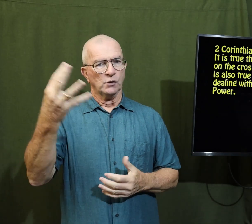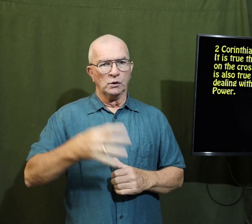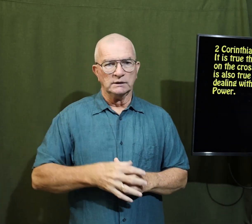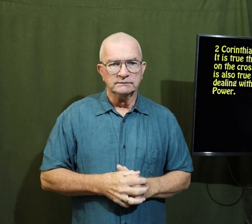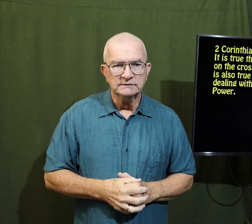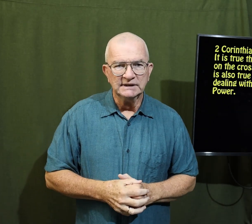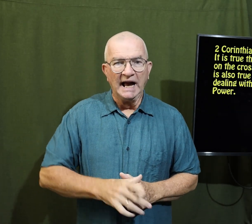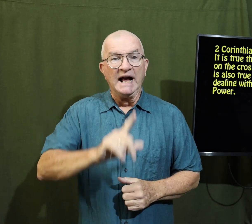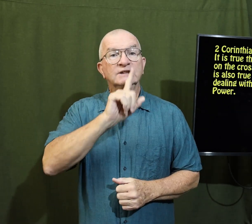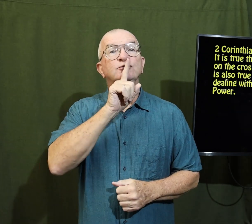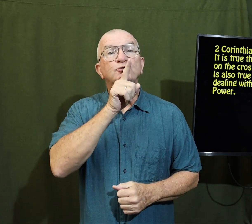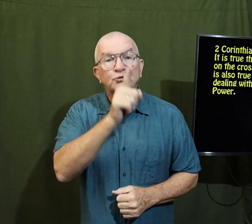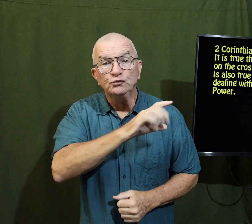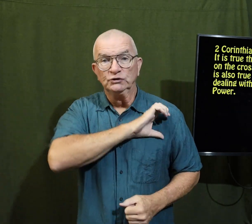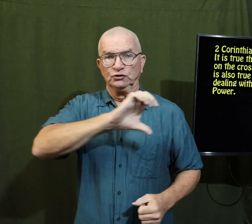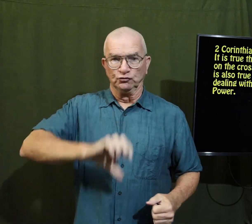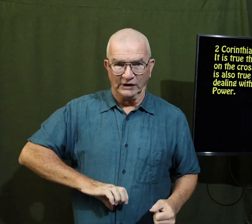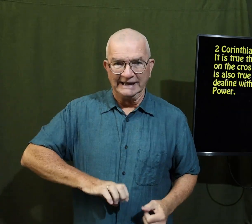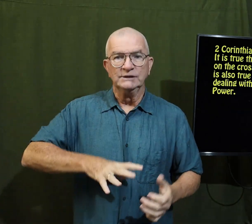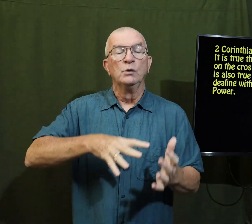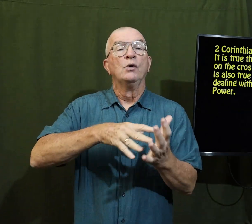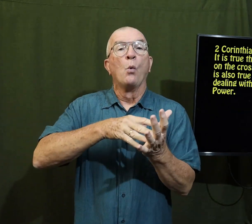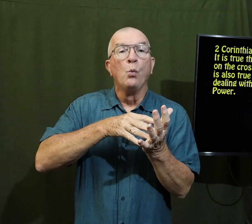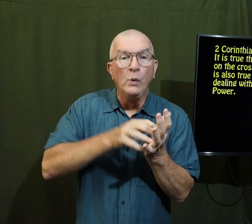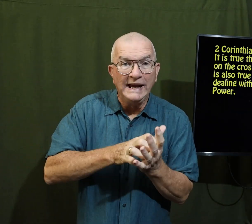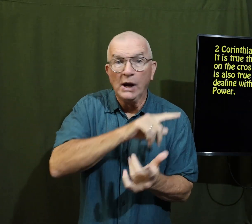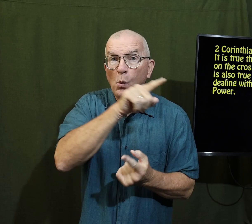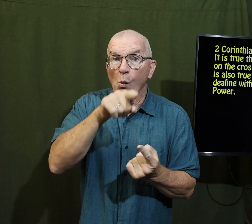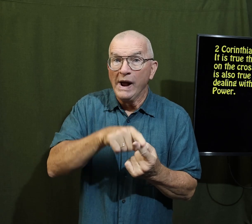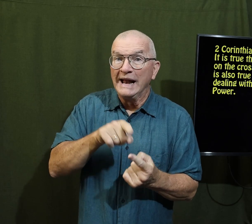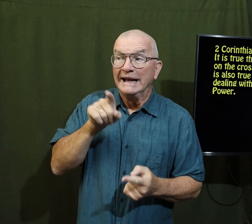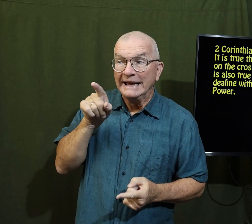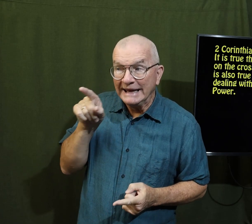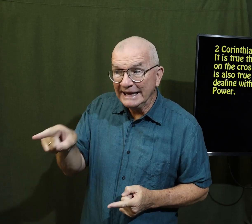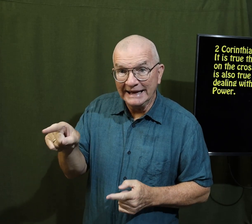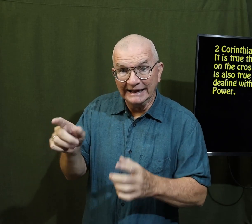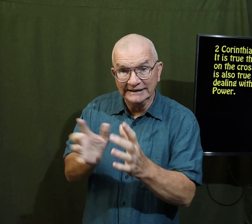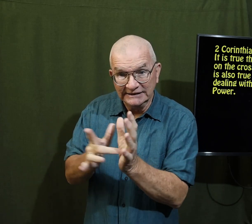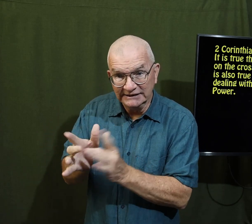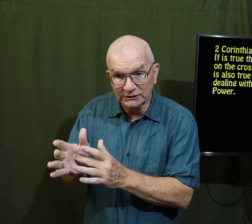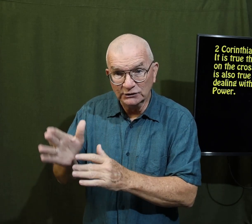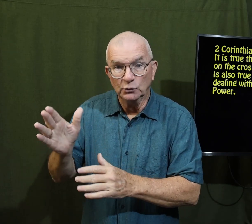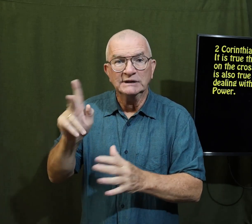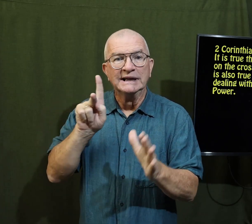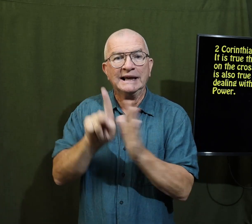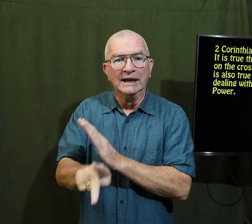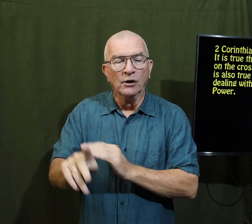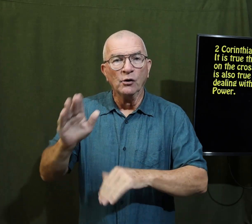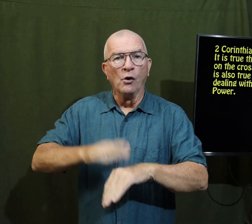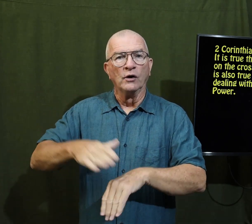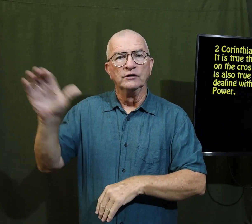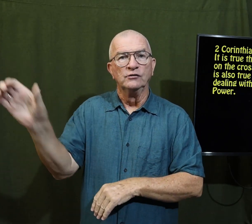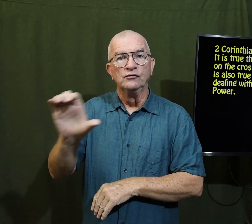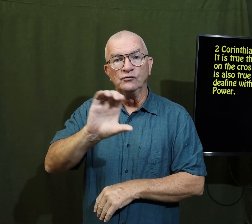verse four it is true that Christ was weak when he was killed on the cross